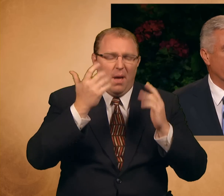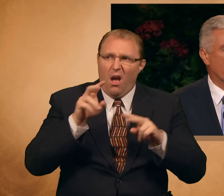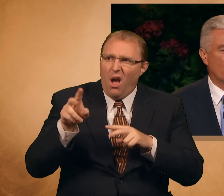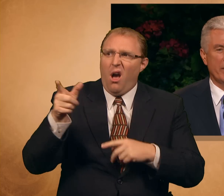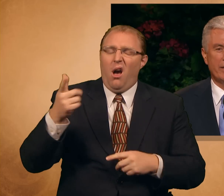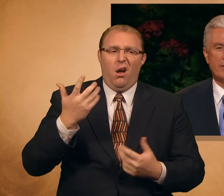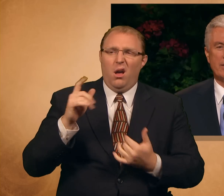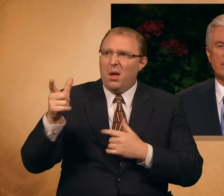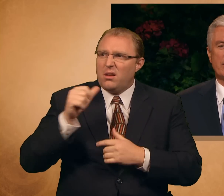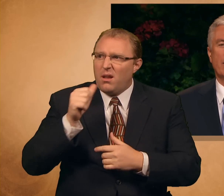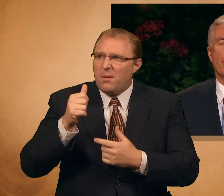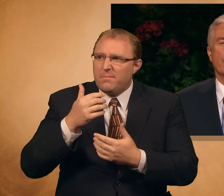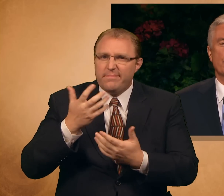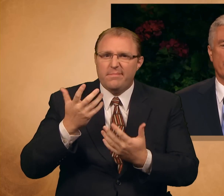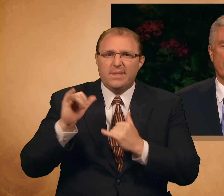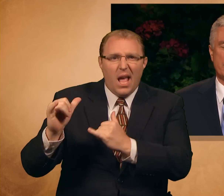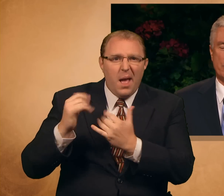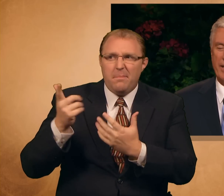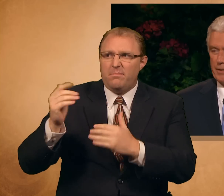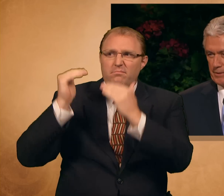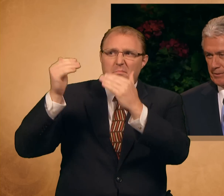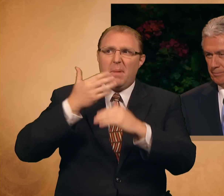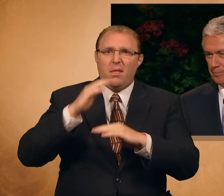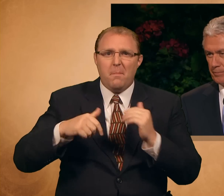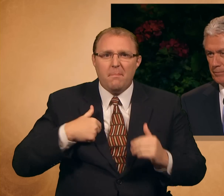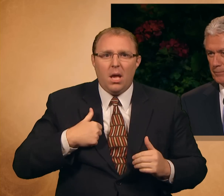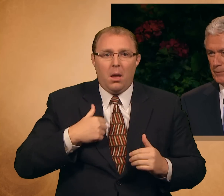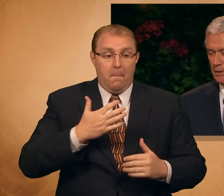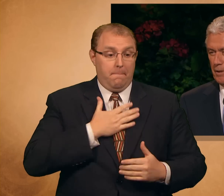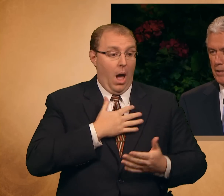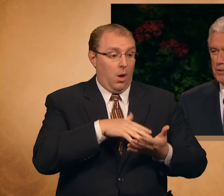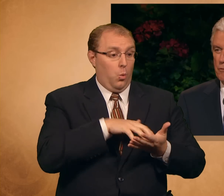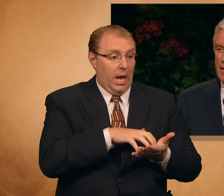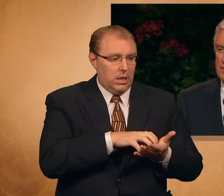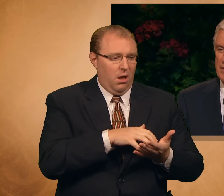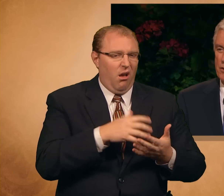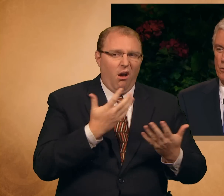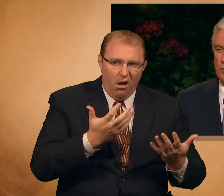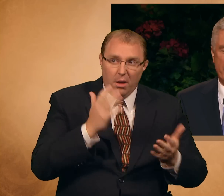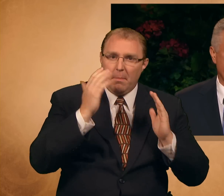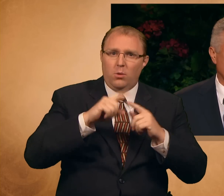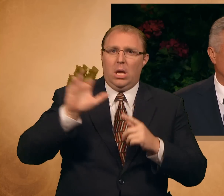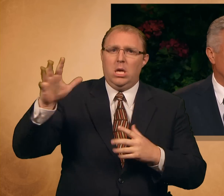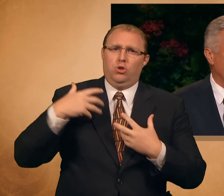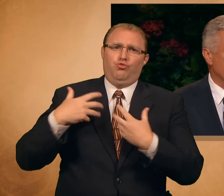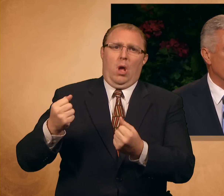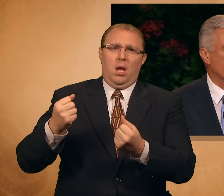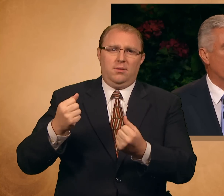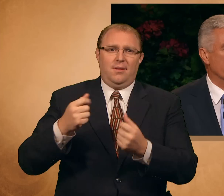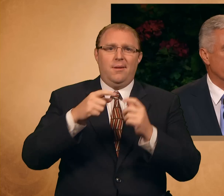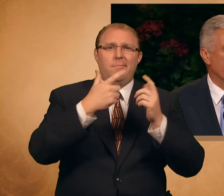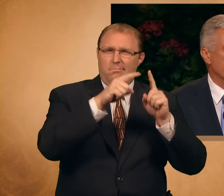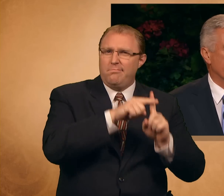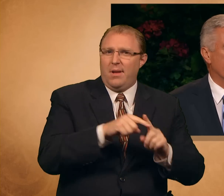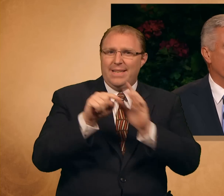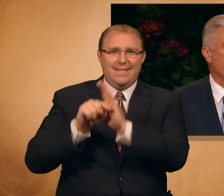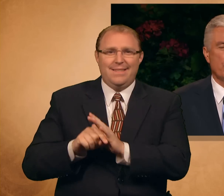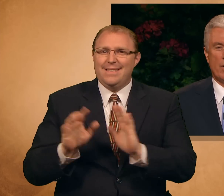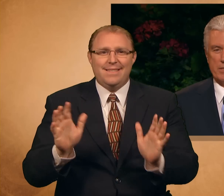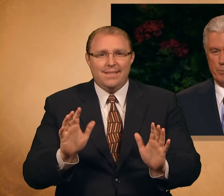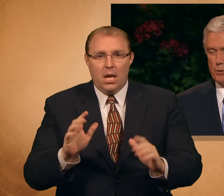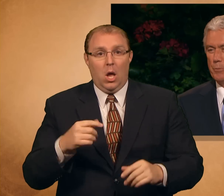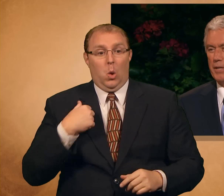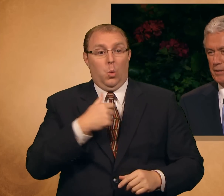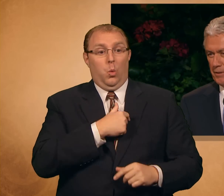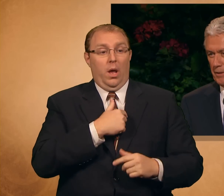comparing our weaknesses to their strengths. This drives us to create expectations for ourselves that are